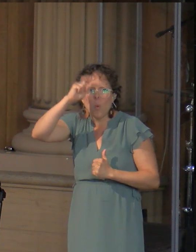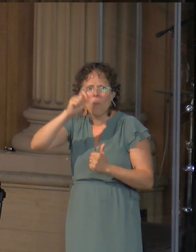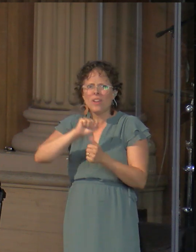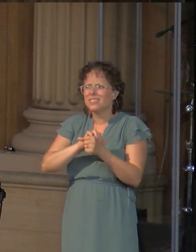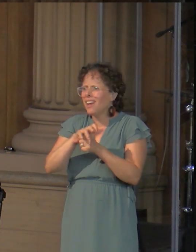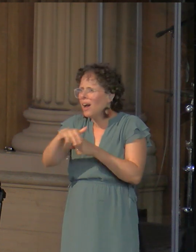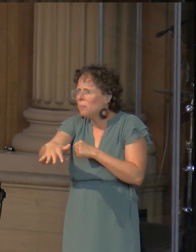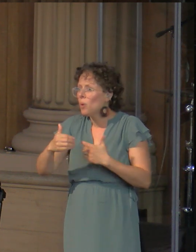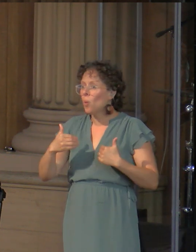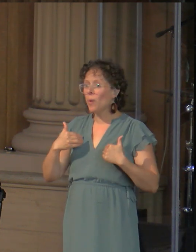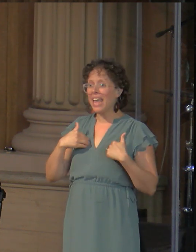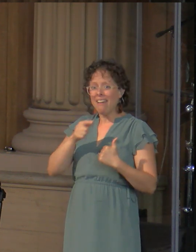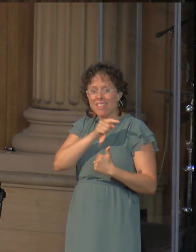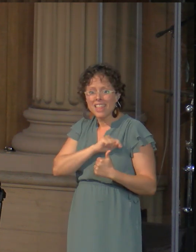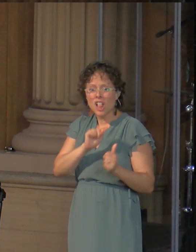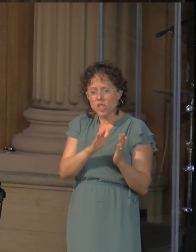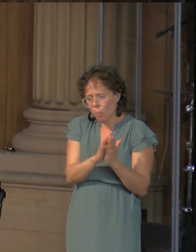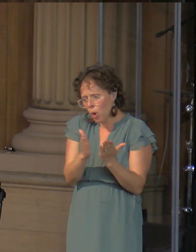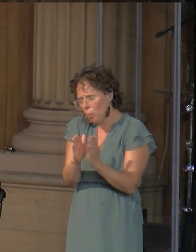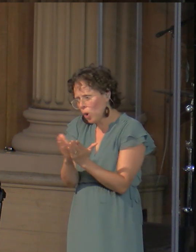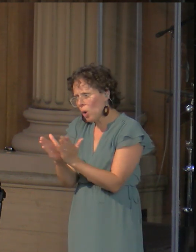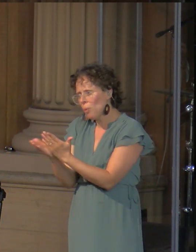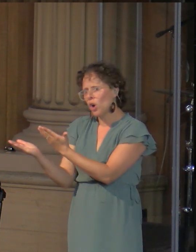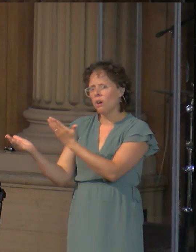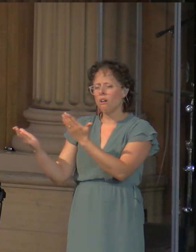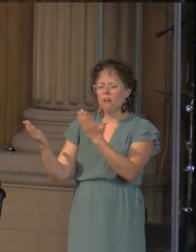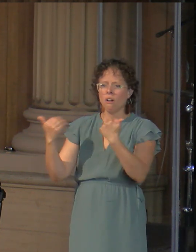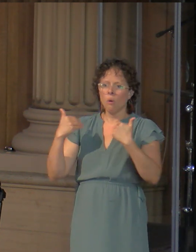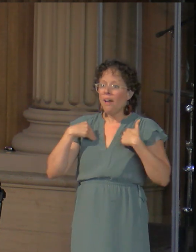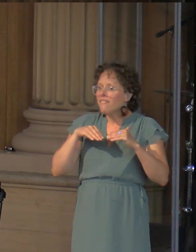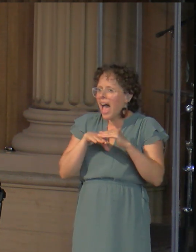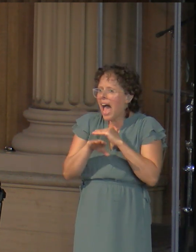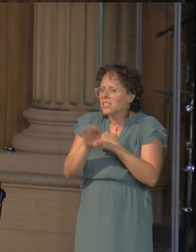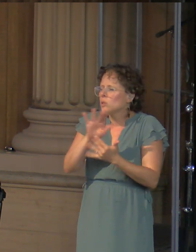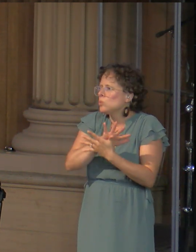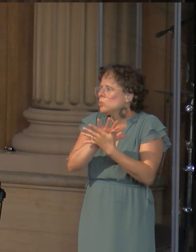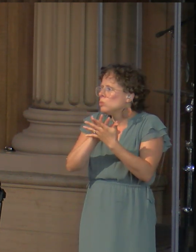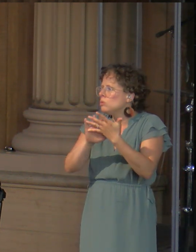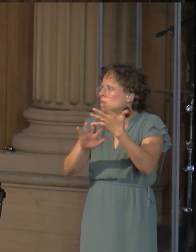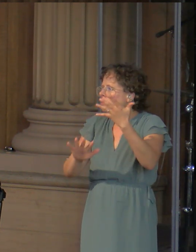our pockets. We have access to so much, and it's right in our backyard.